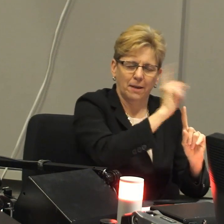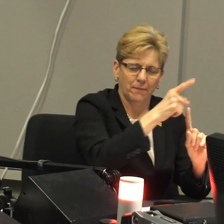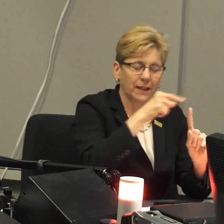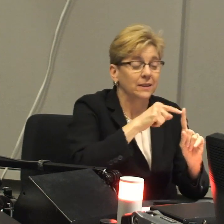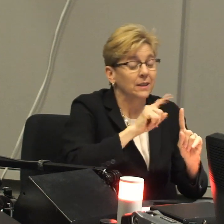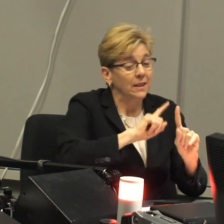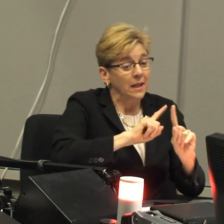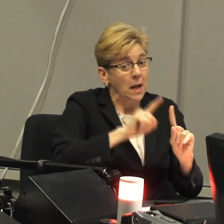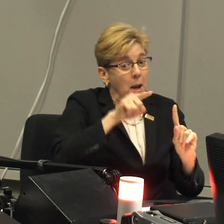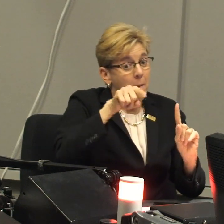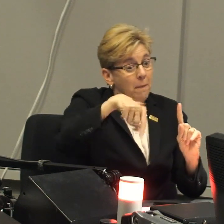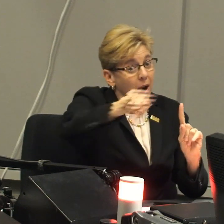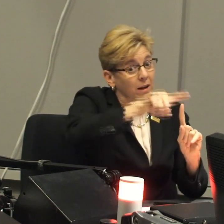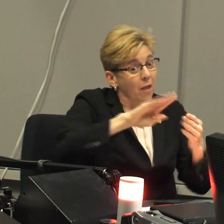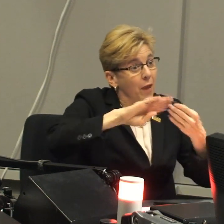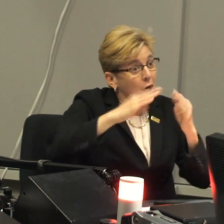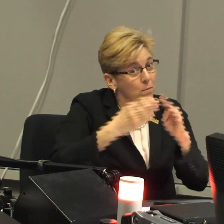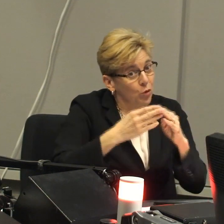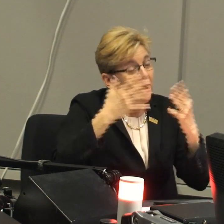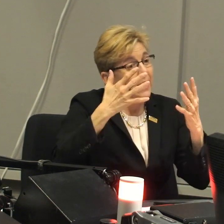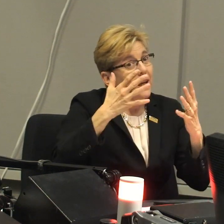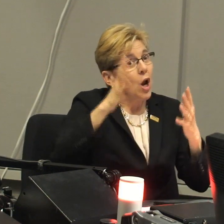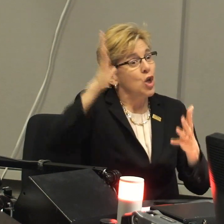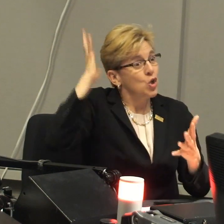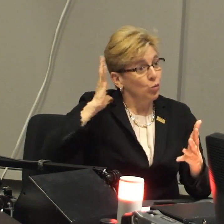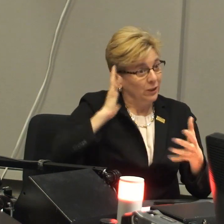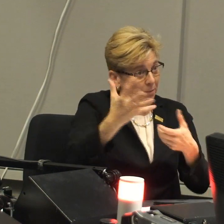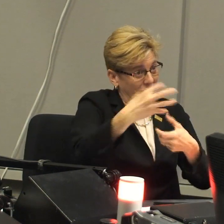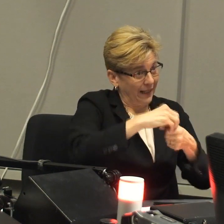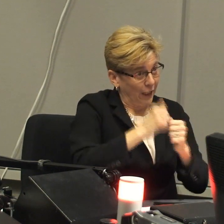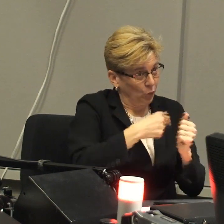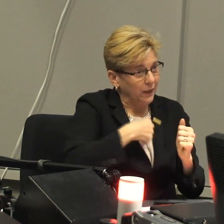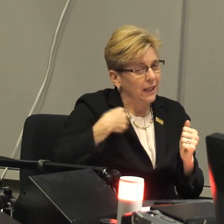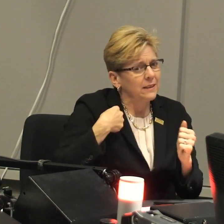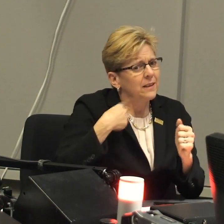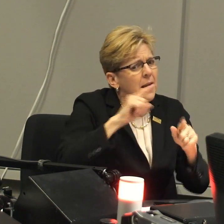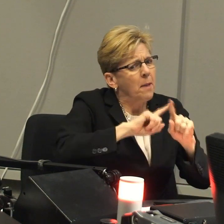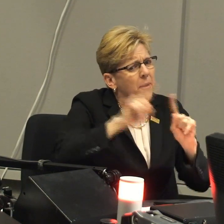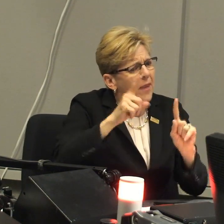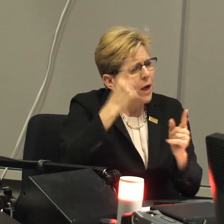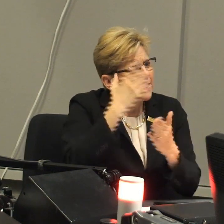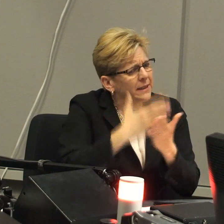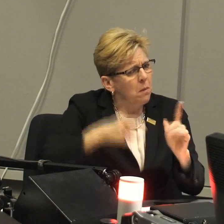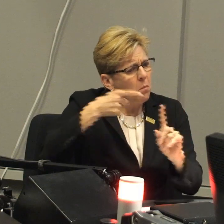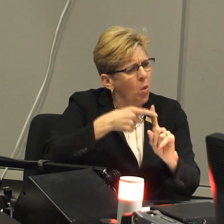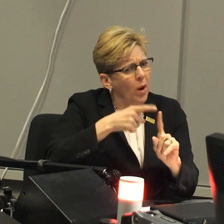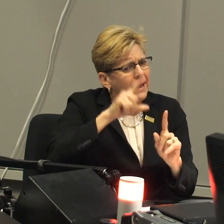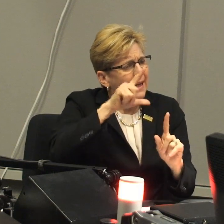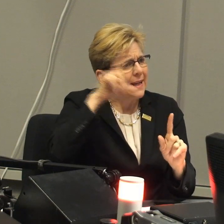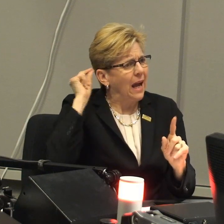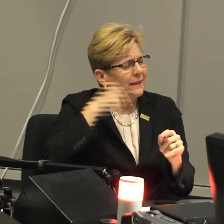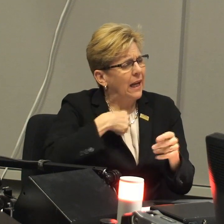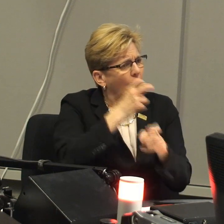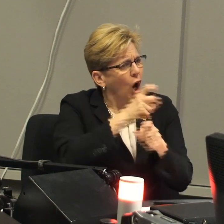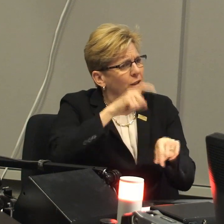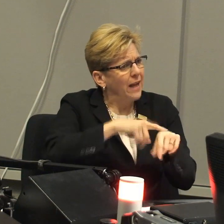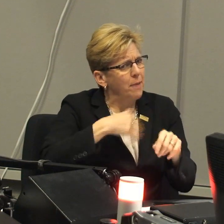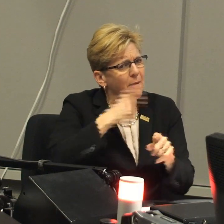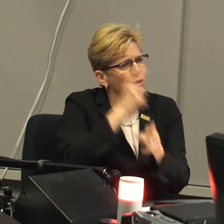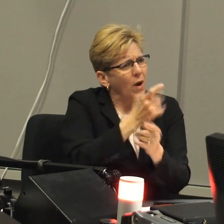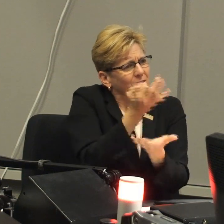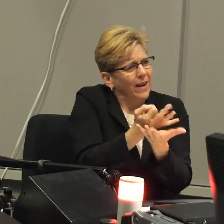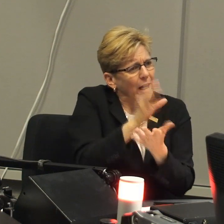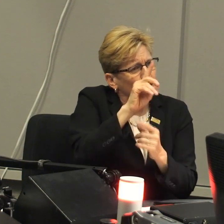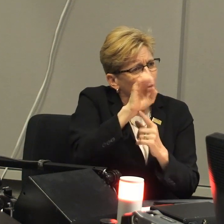I did want to respond to the question. I'll get back to the notion of bilingual in a moment. But nonetheless, the community used to feel that they were engaged with us. But at some